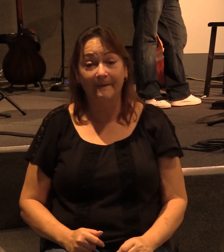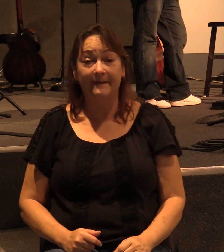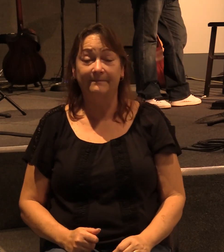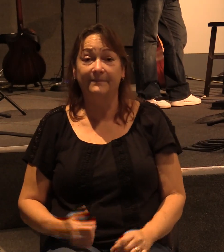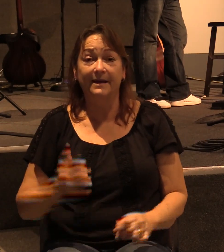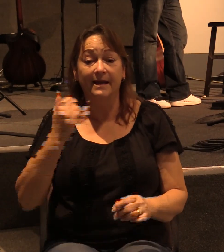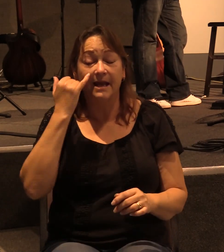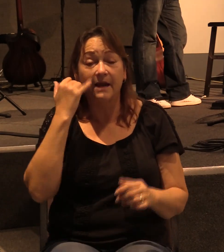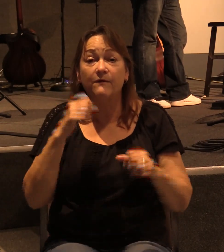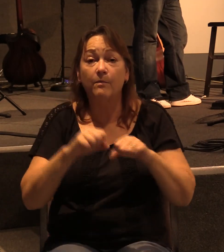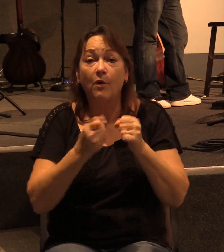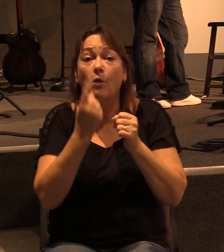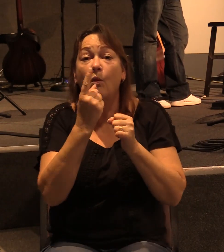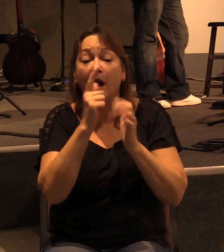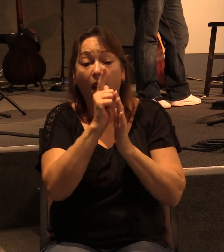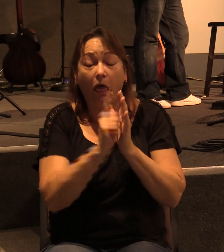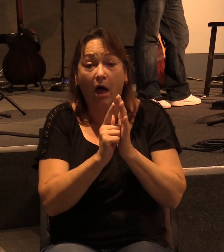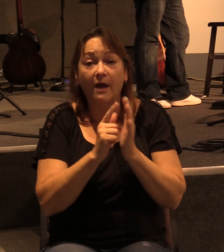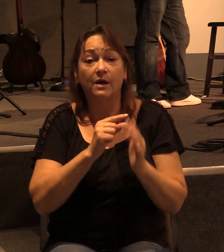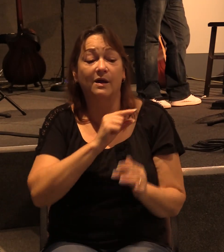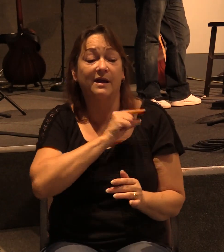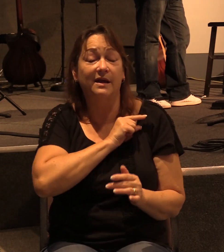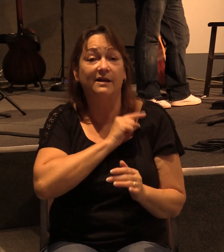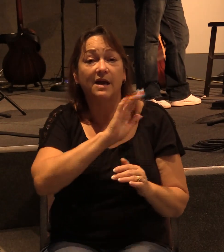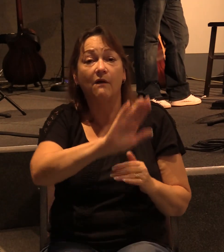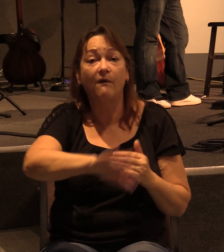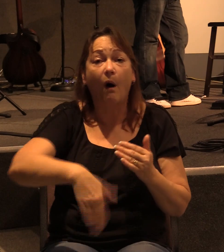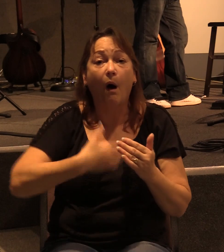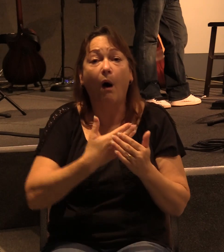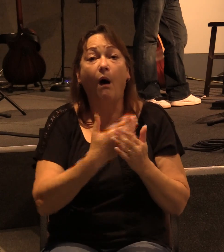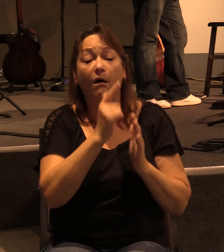If you broke one, you were guilty of them all.